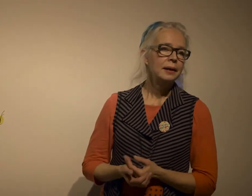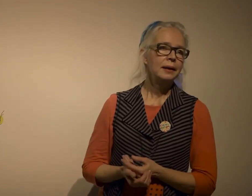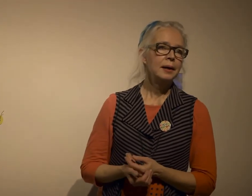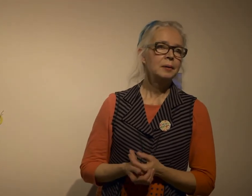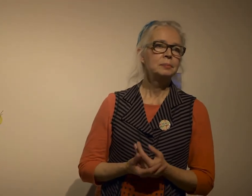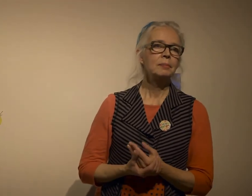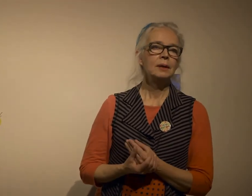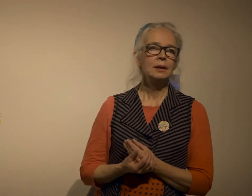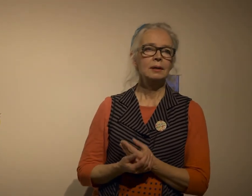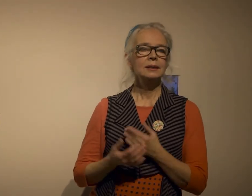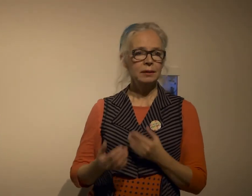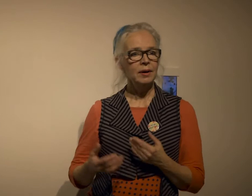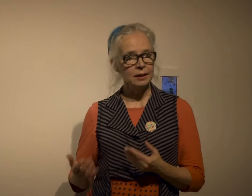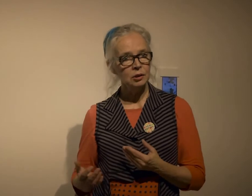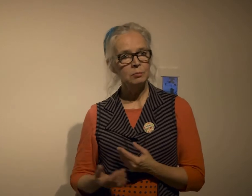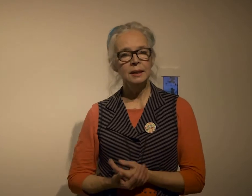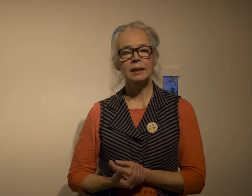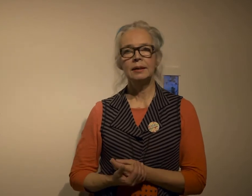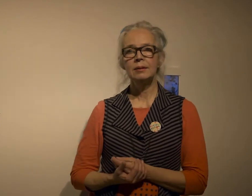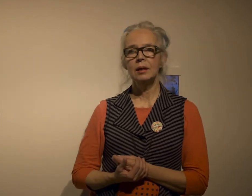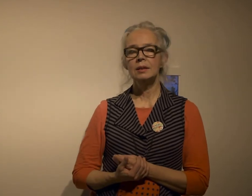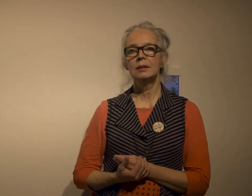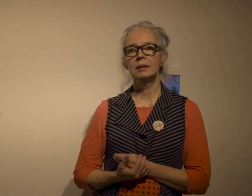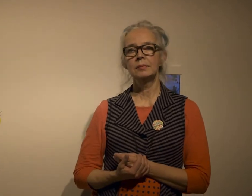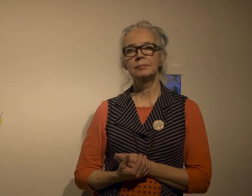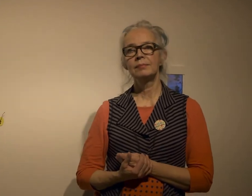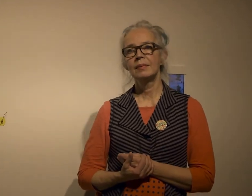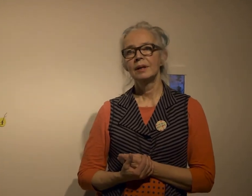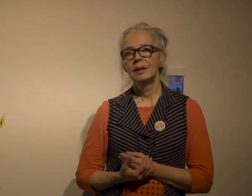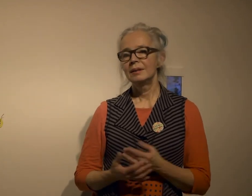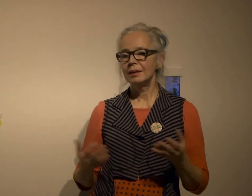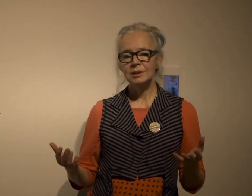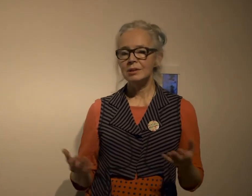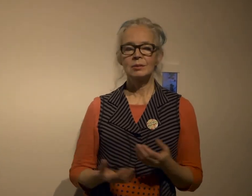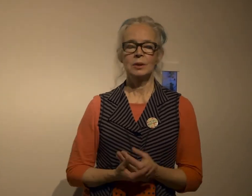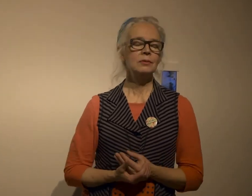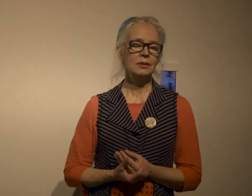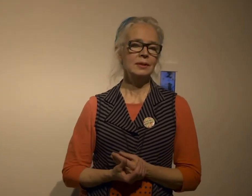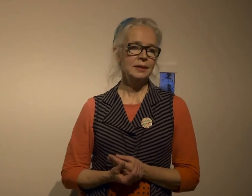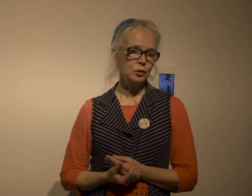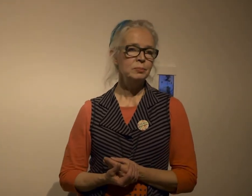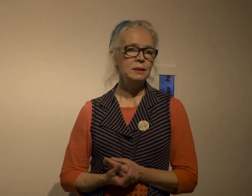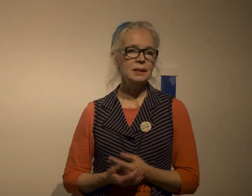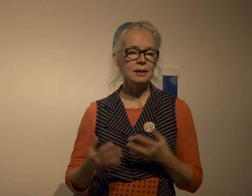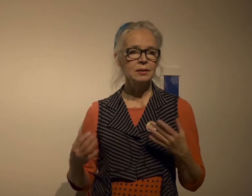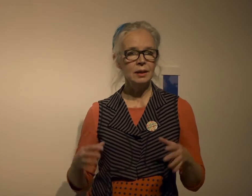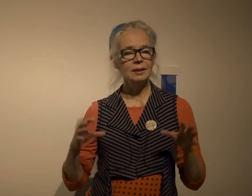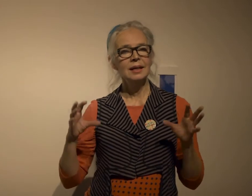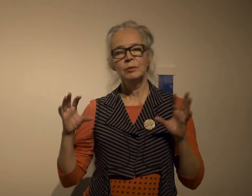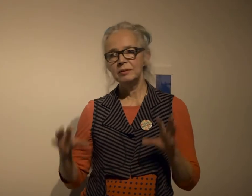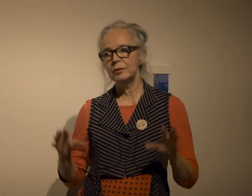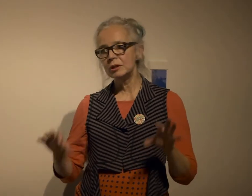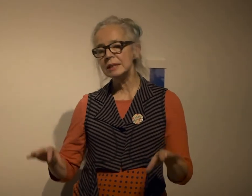a deaf actor but I thought that it was just wonderful that there could be because I